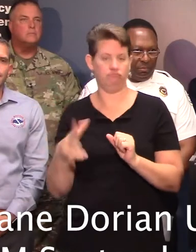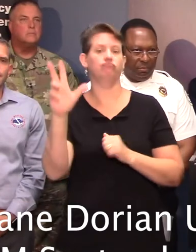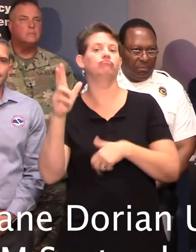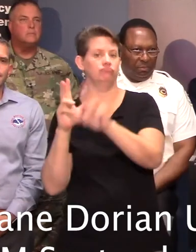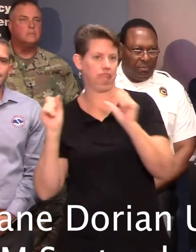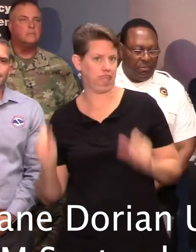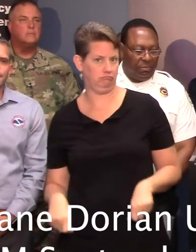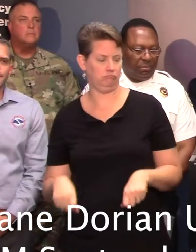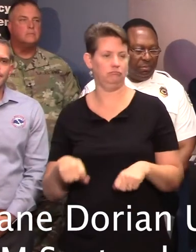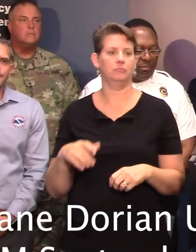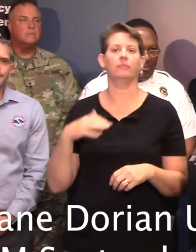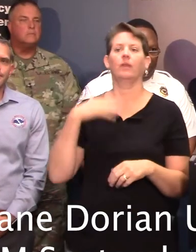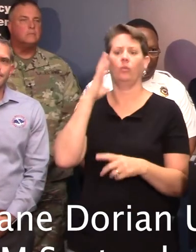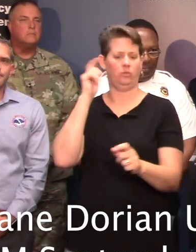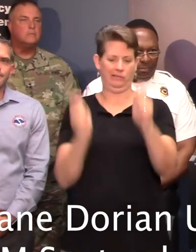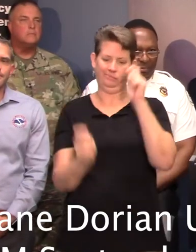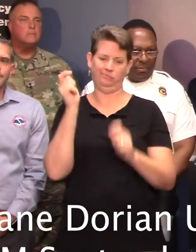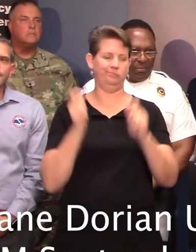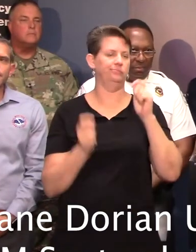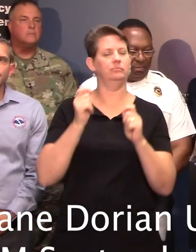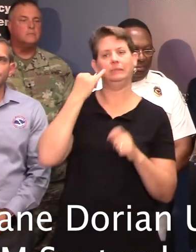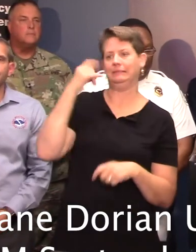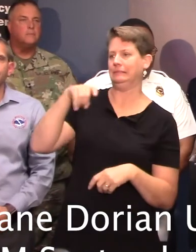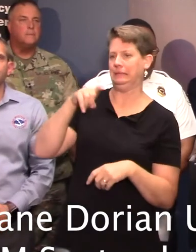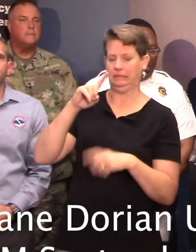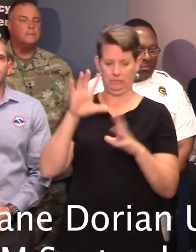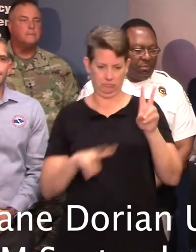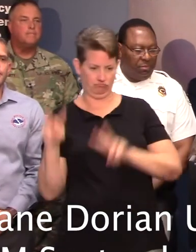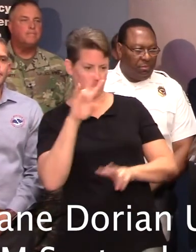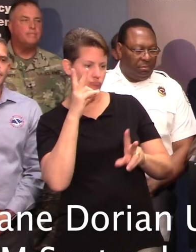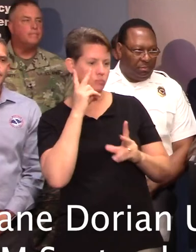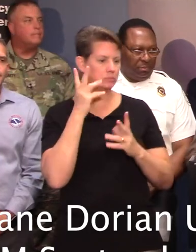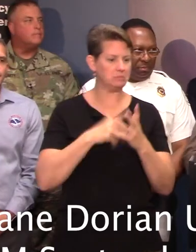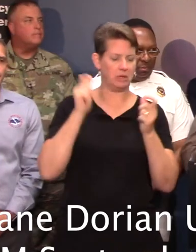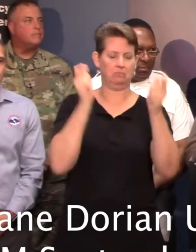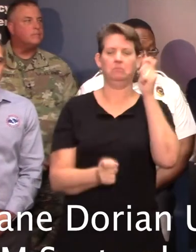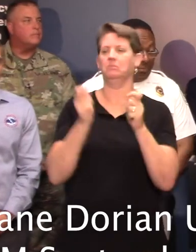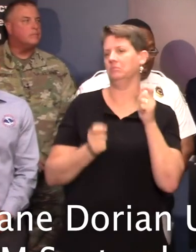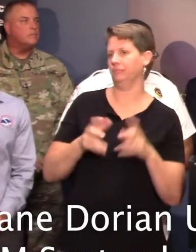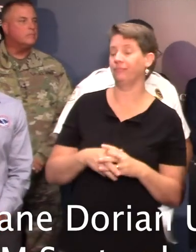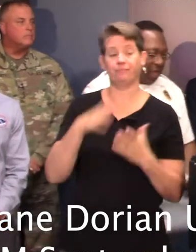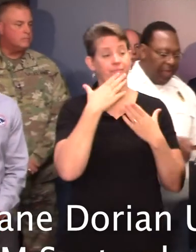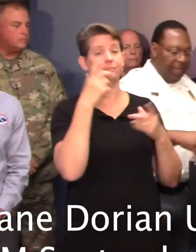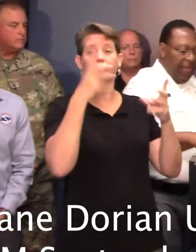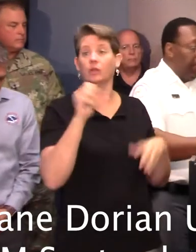and we will continue to make adjustments to this traffic pattern as required based on field conditions. Thank you, Governor. Thank